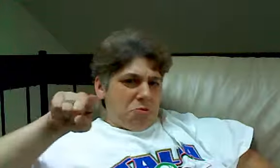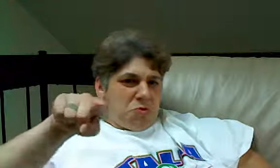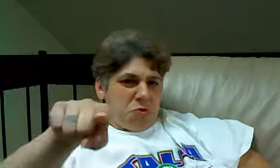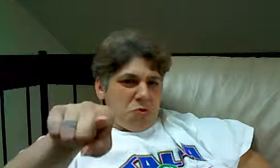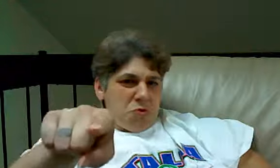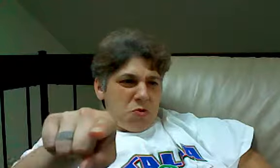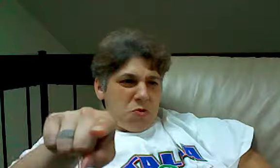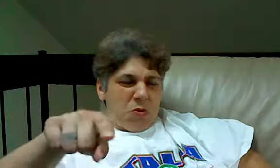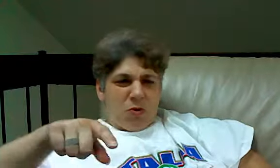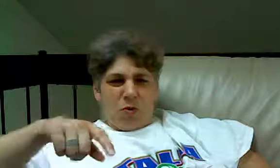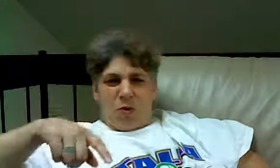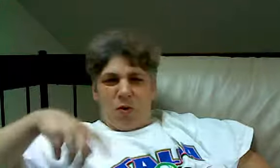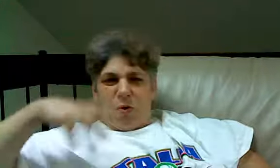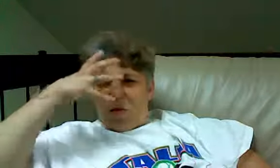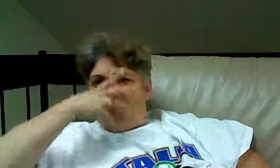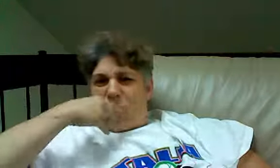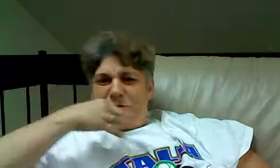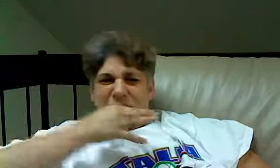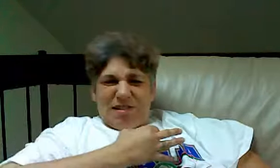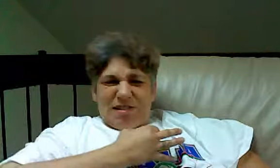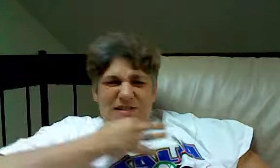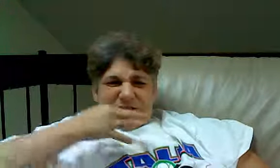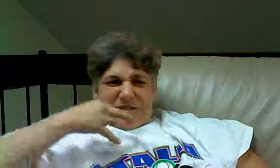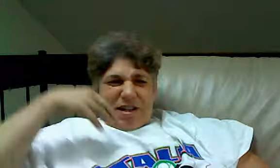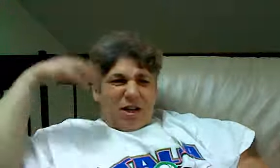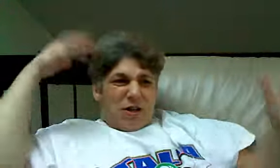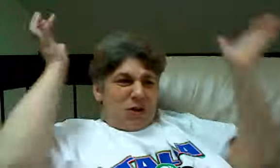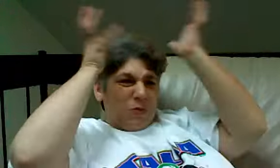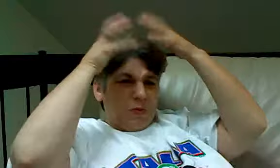Walk down south, and get him a little target practice with some big toys.